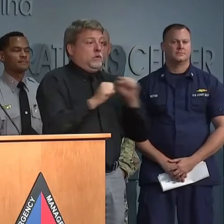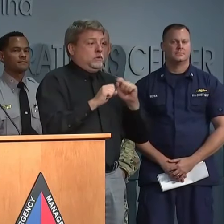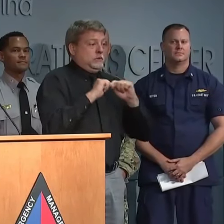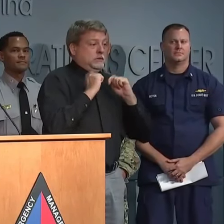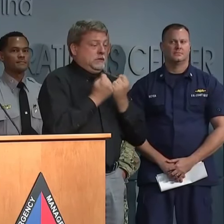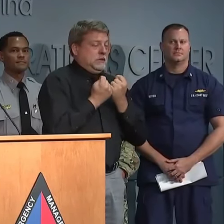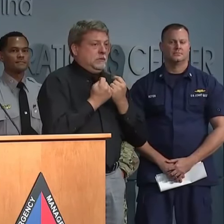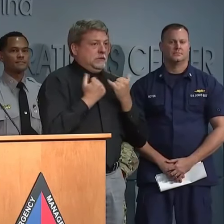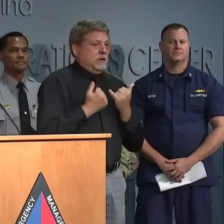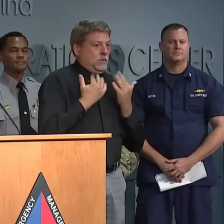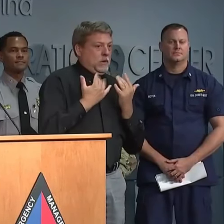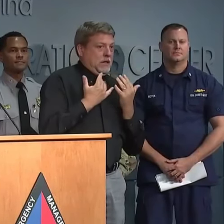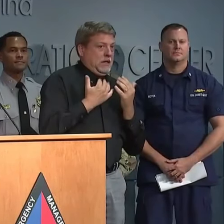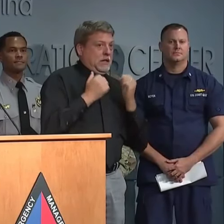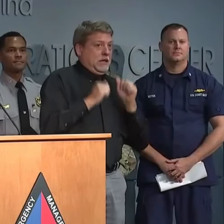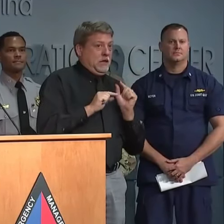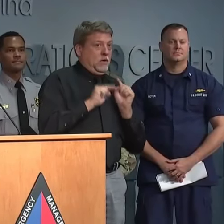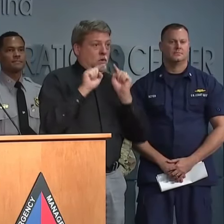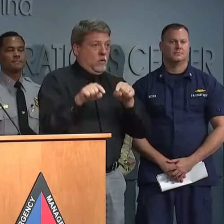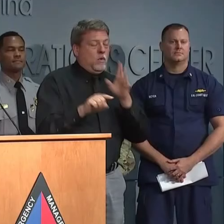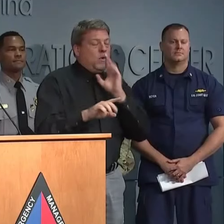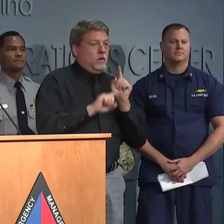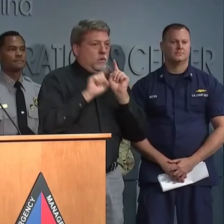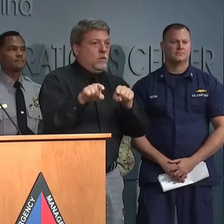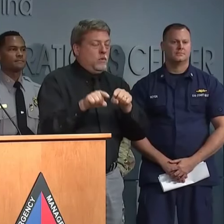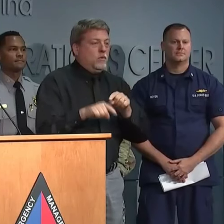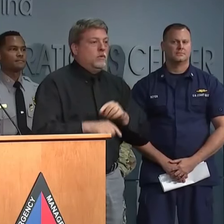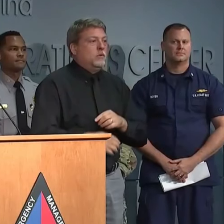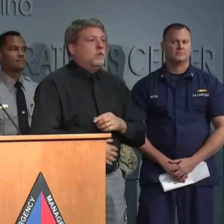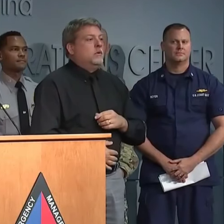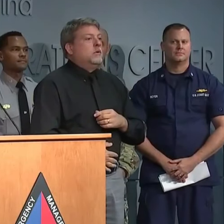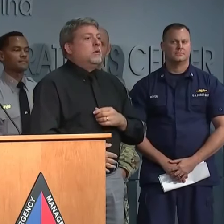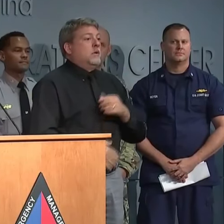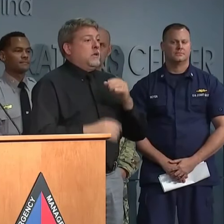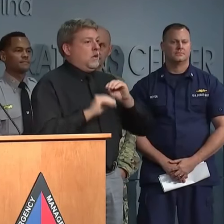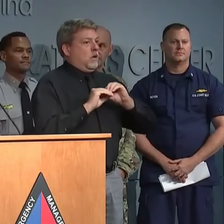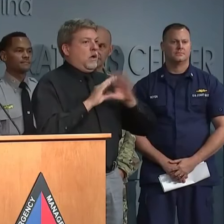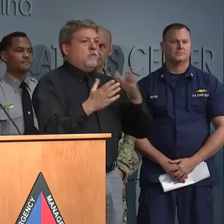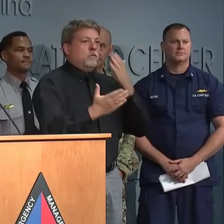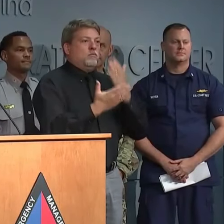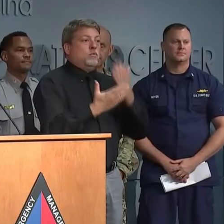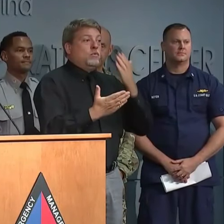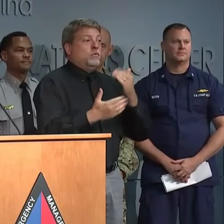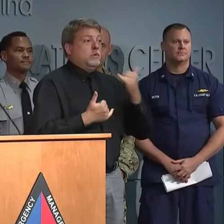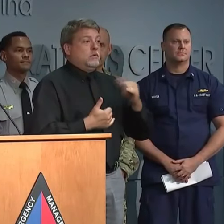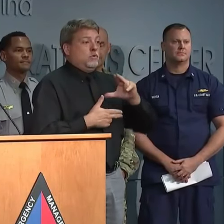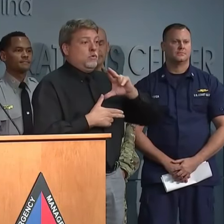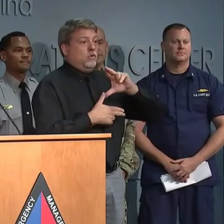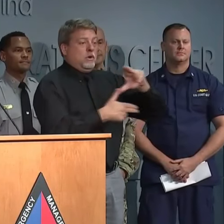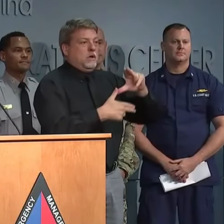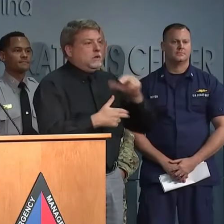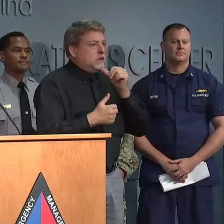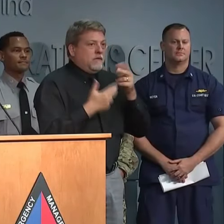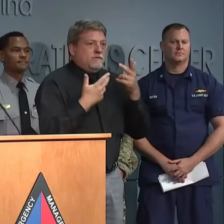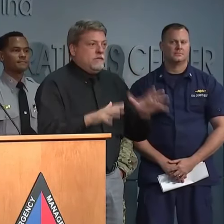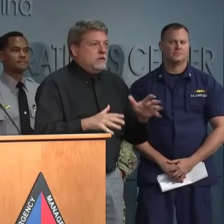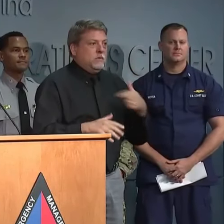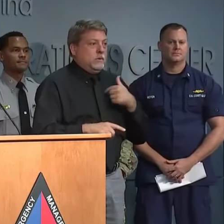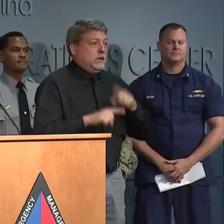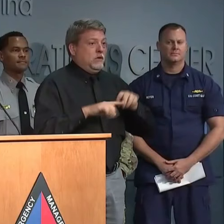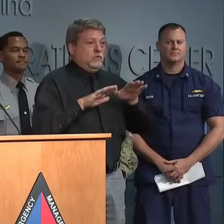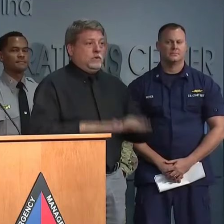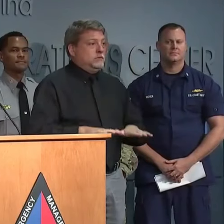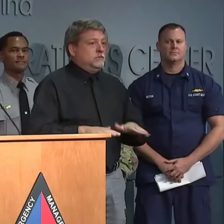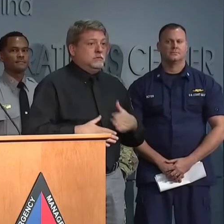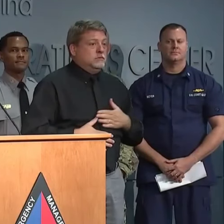This latest development shows that we cannot yet let our guard down. For the Outer Banks and